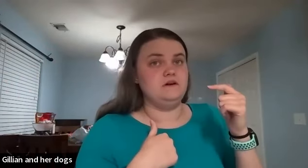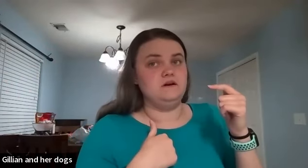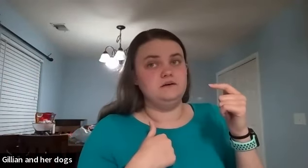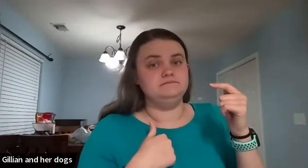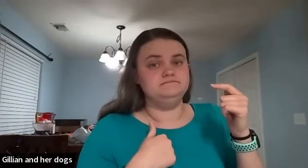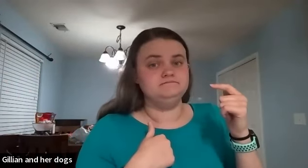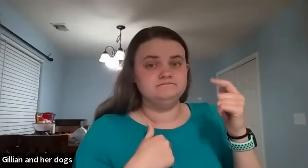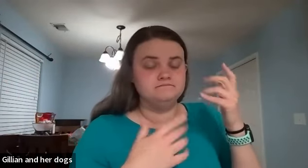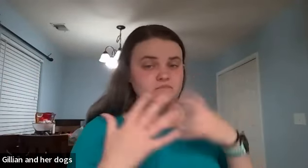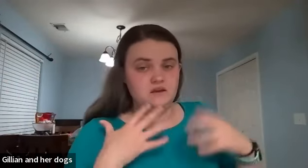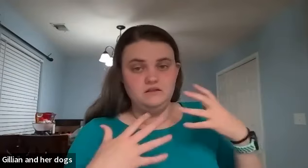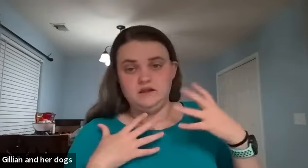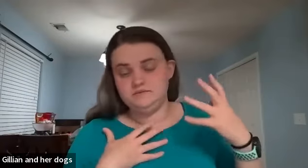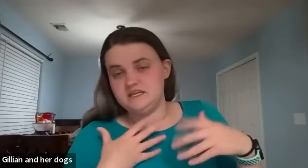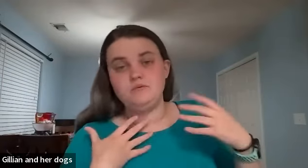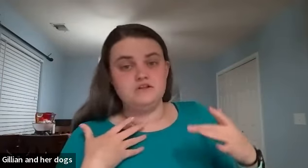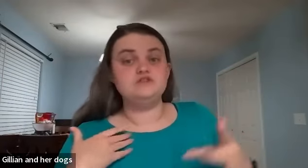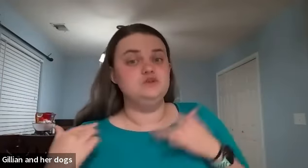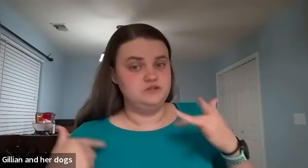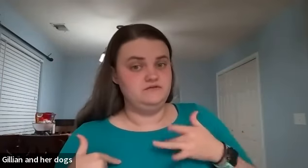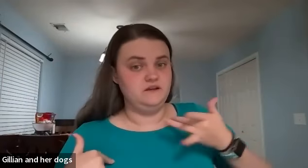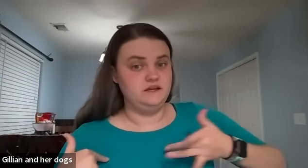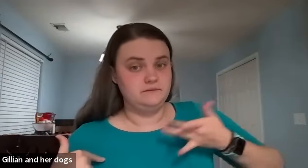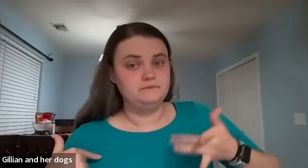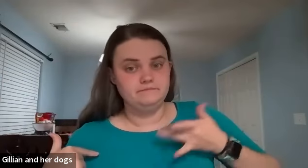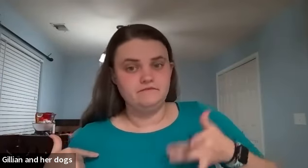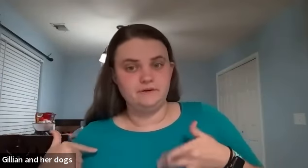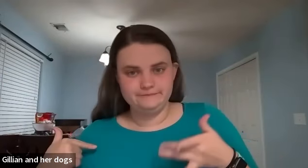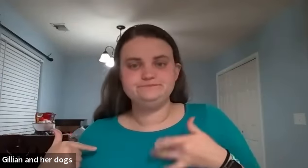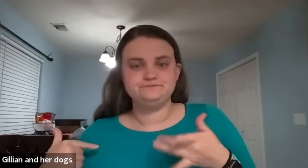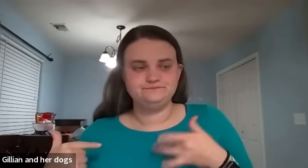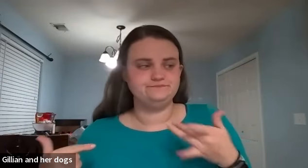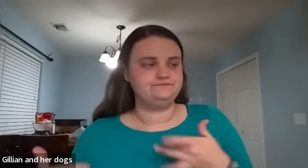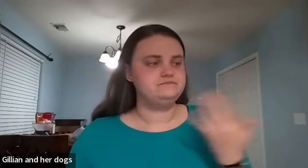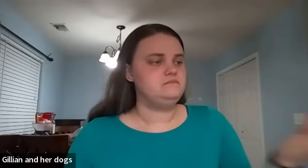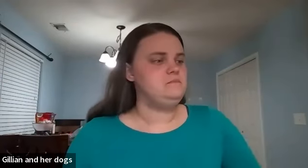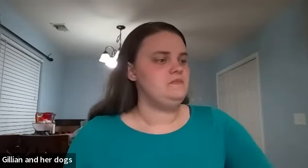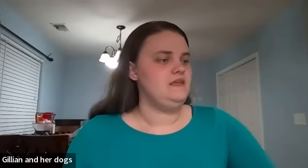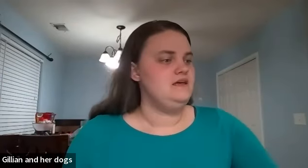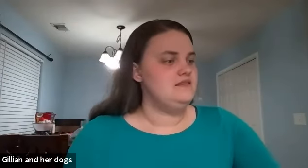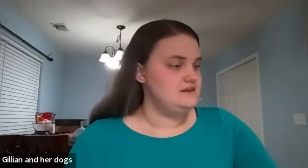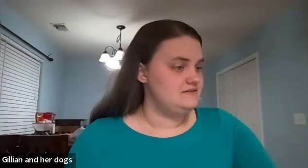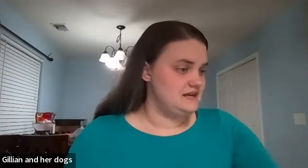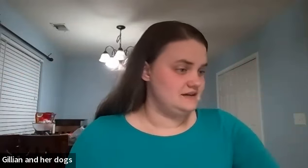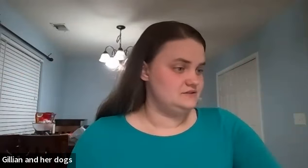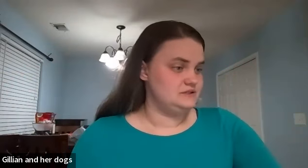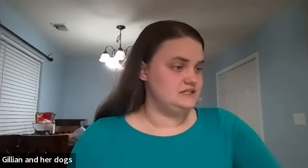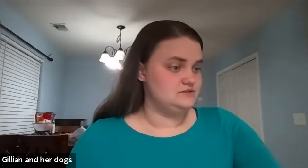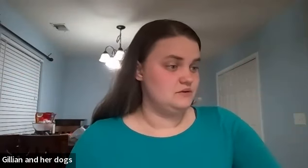of a um like upset one of those you would do feeling feel then the next one is because we're